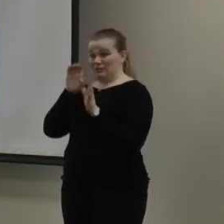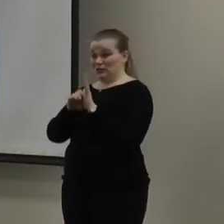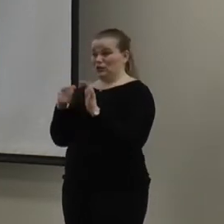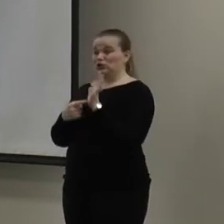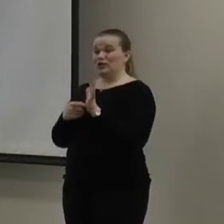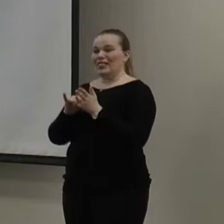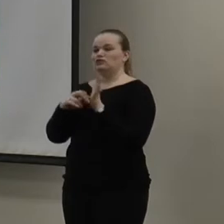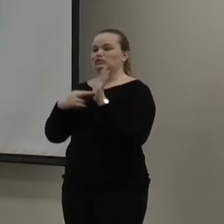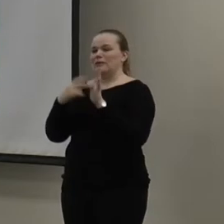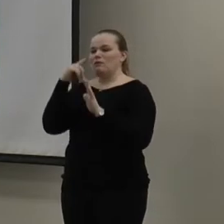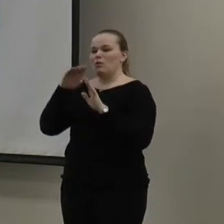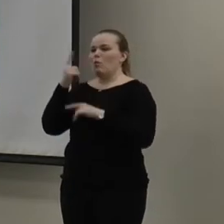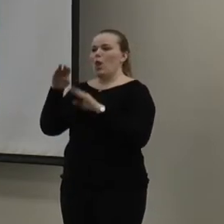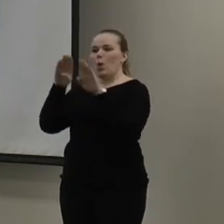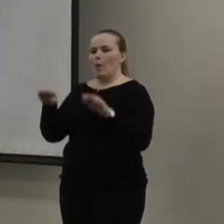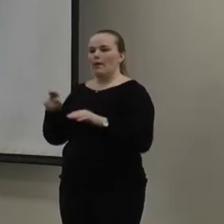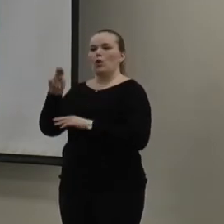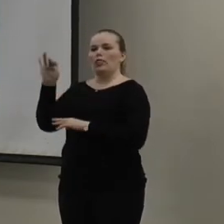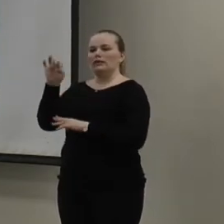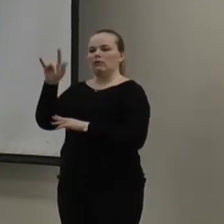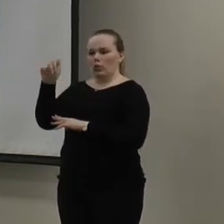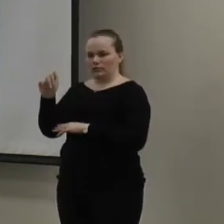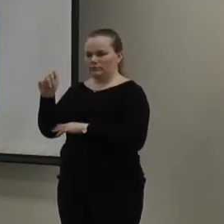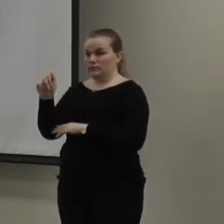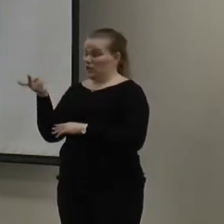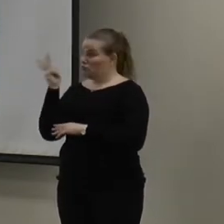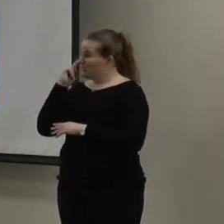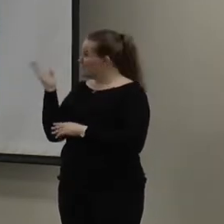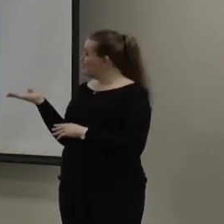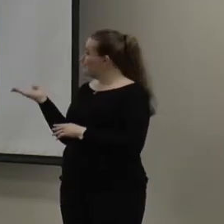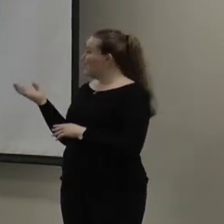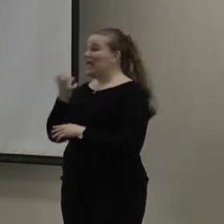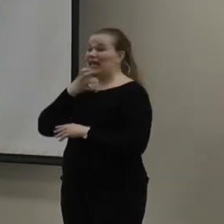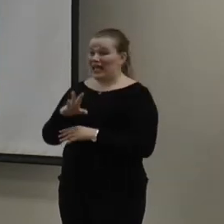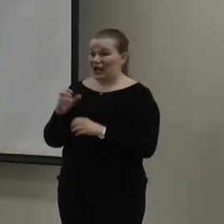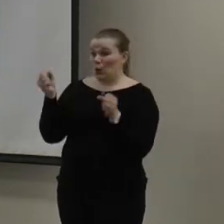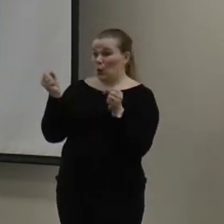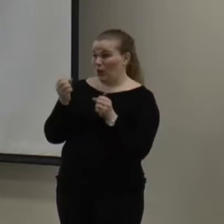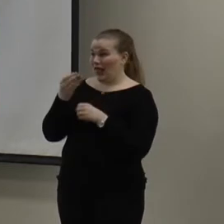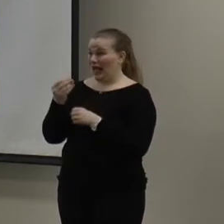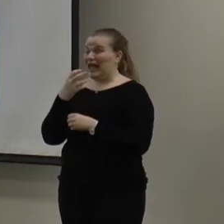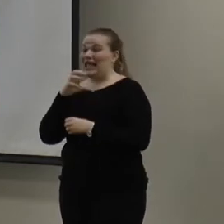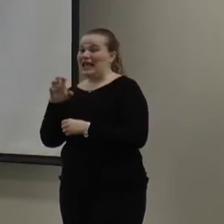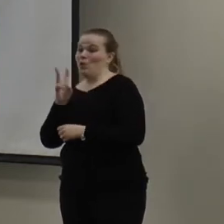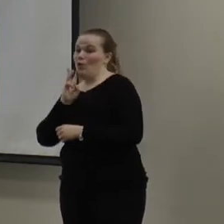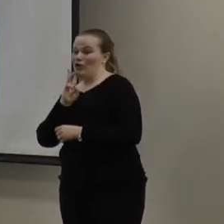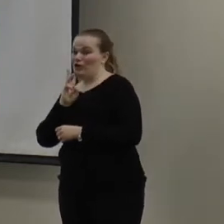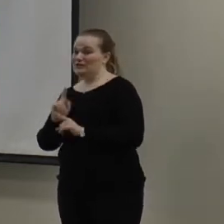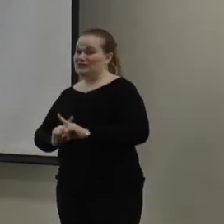basically representative of a home in Northeast Florida. And as you can see, heating, cooling, and then heating water